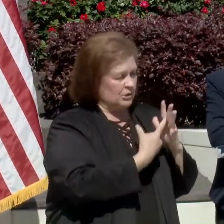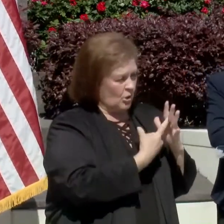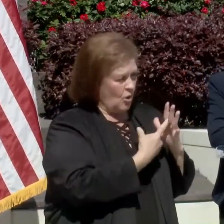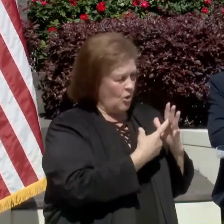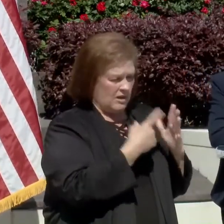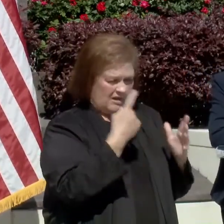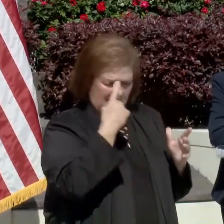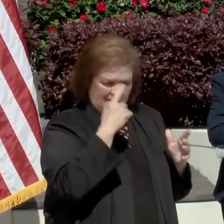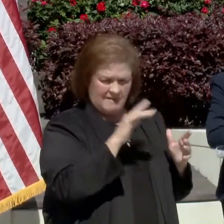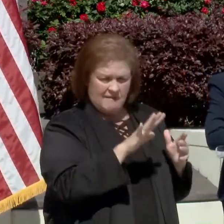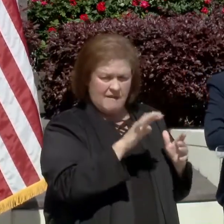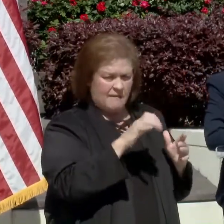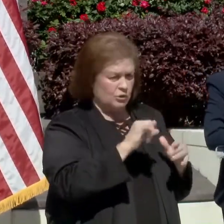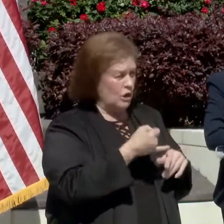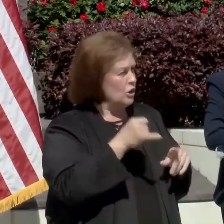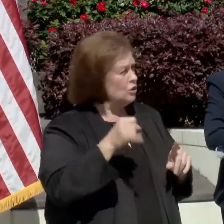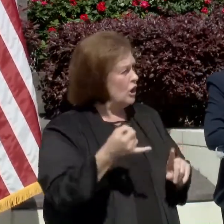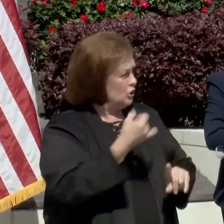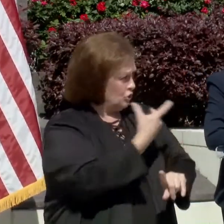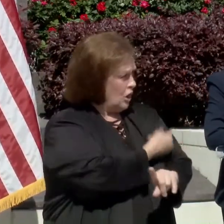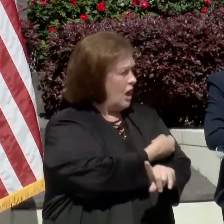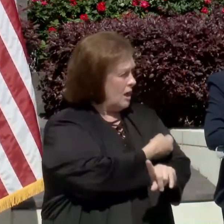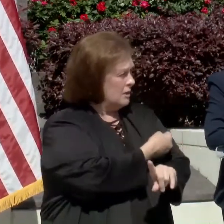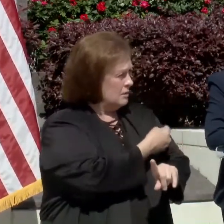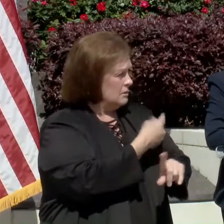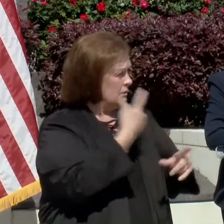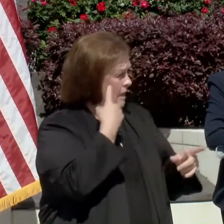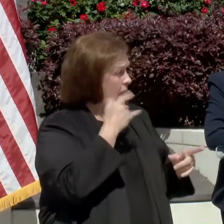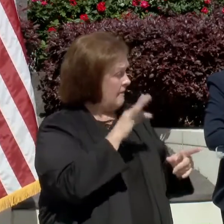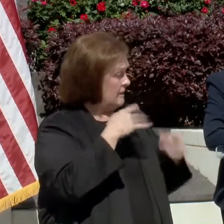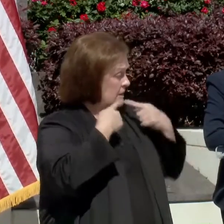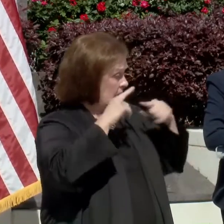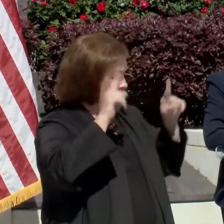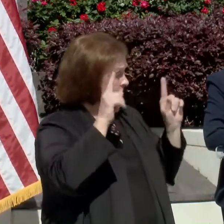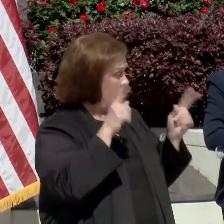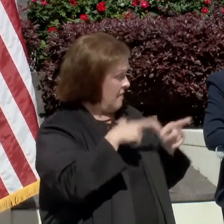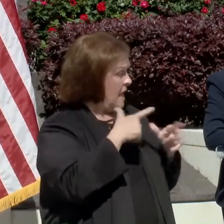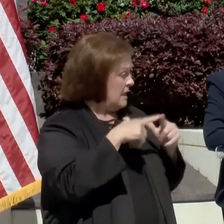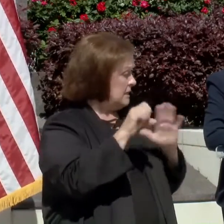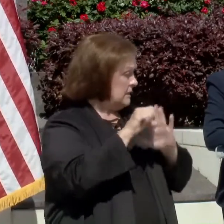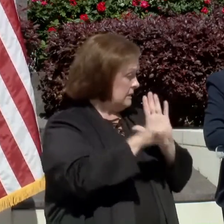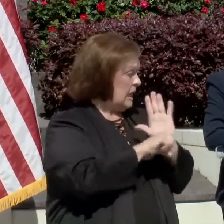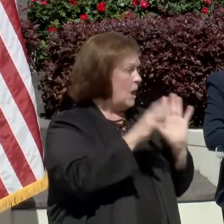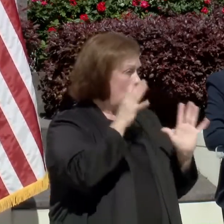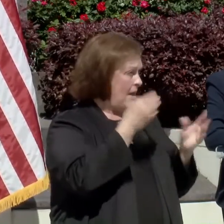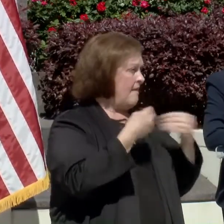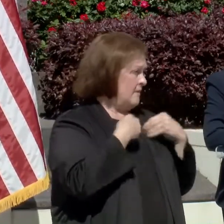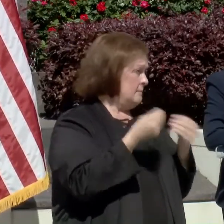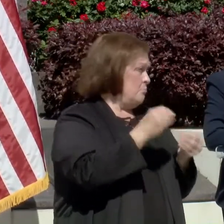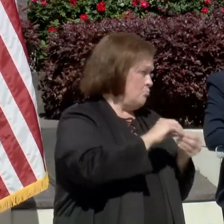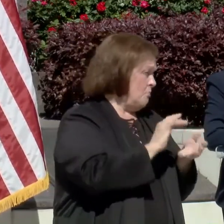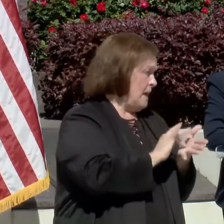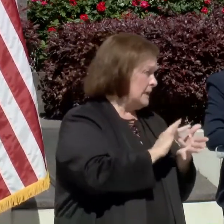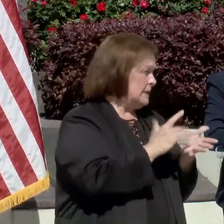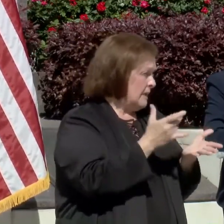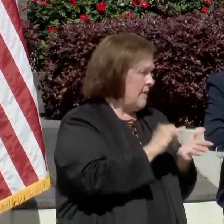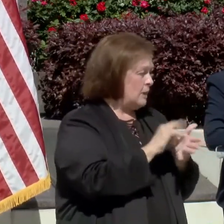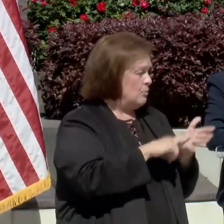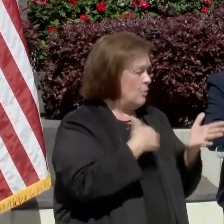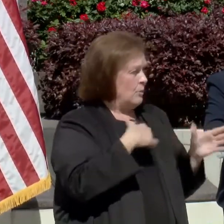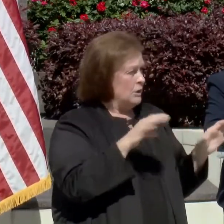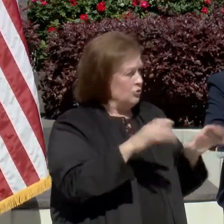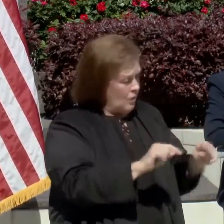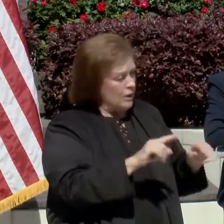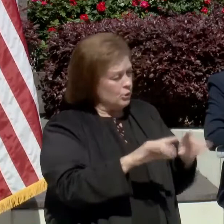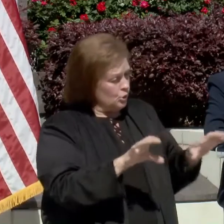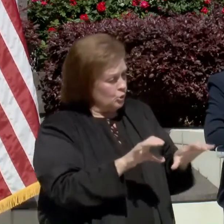believe 500 Johnson and Johnson that we're going to work with. And I think if it's successful, the state will respond by giving us more. So that's what we've always tried to do